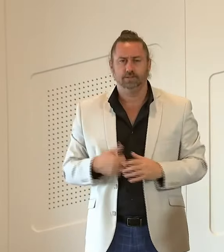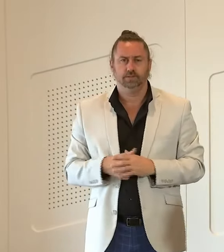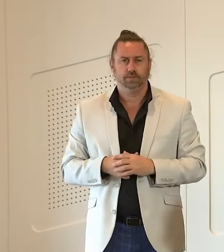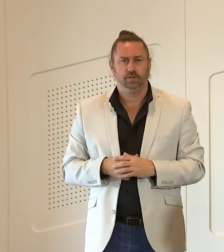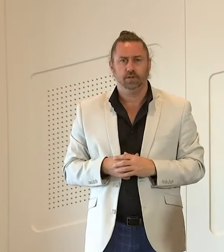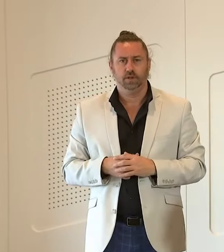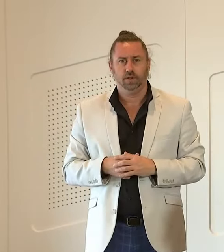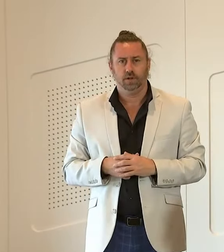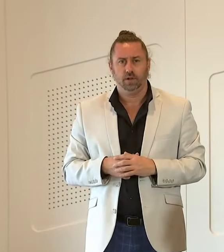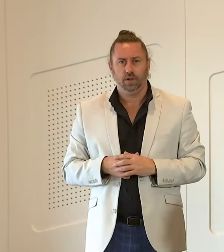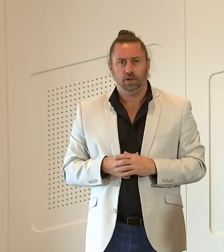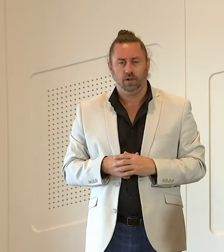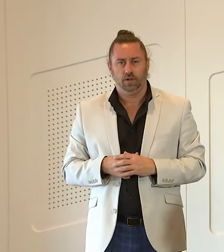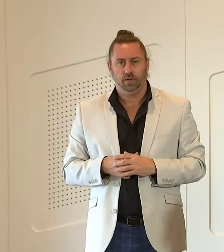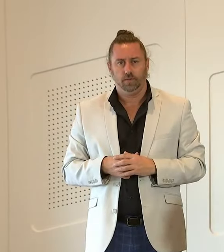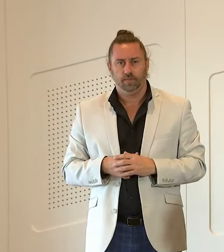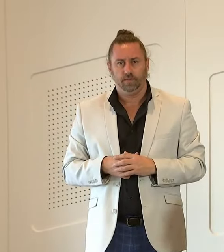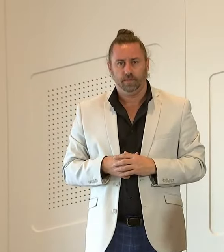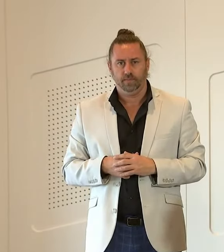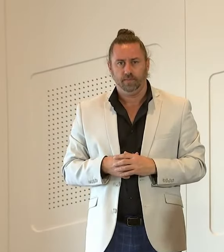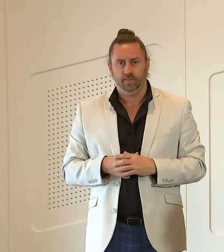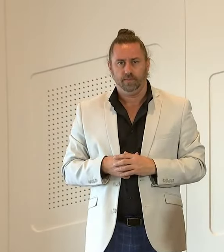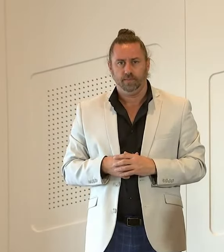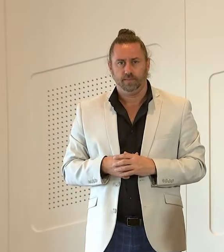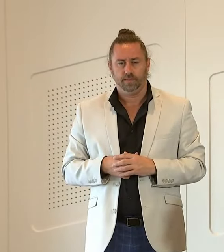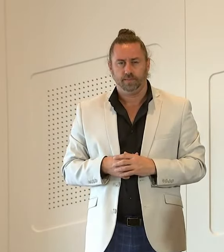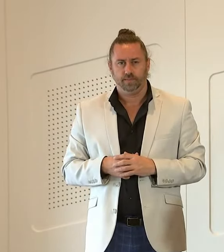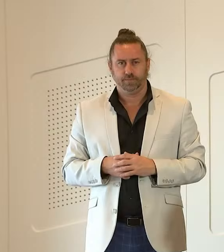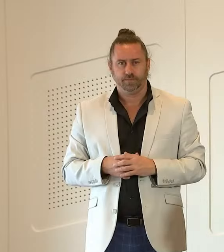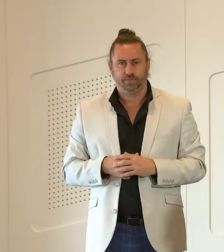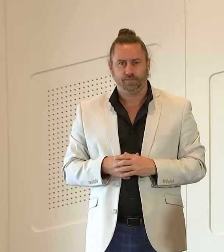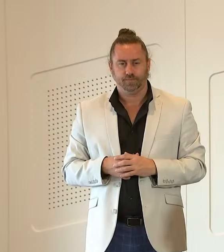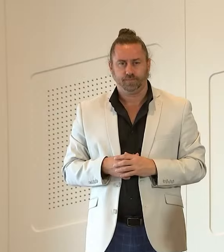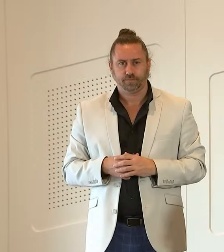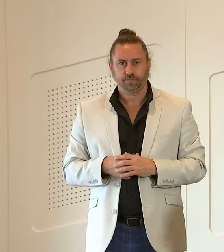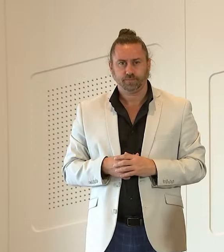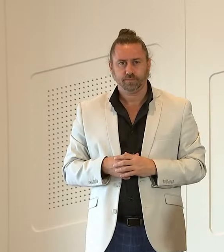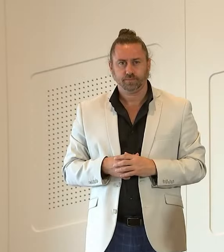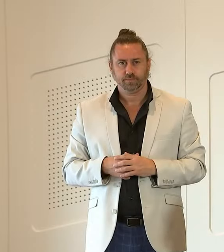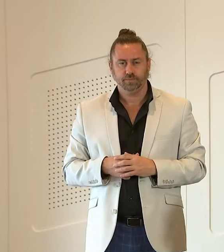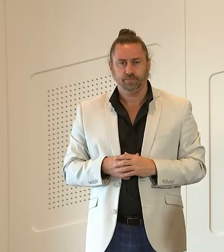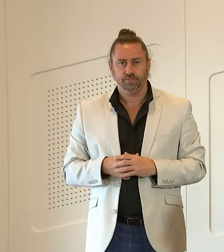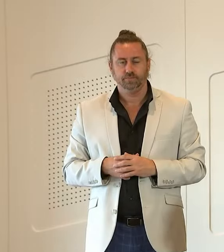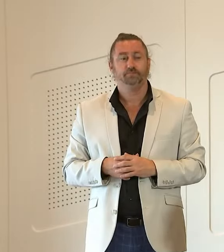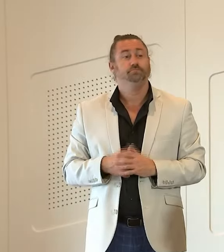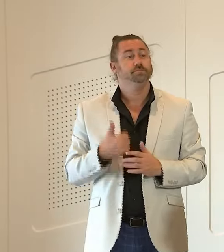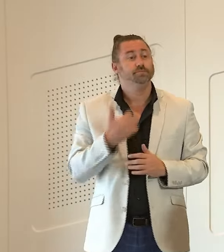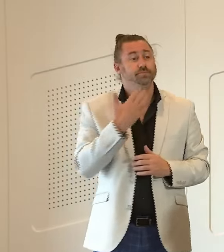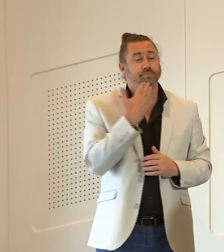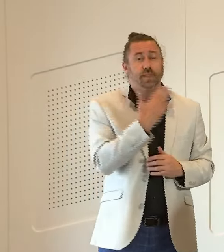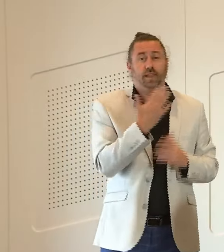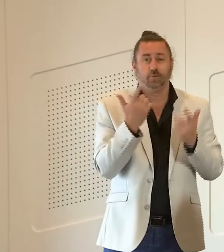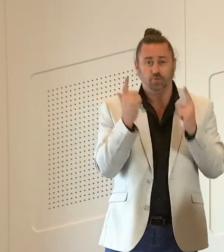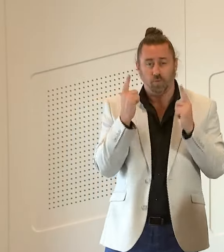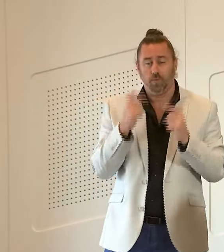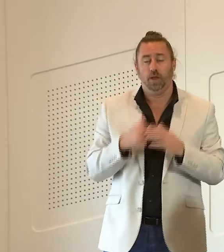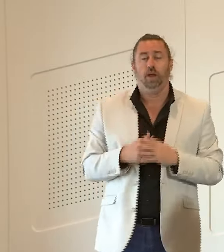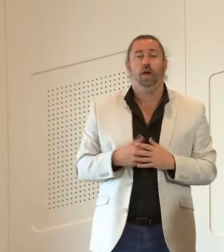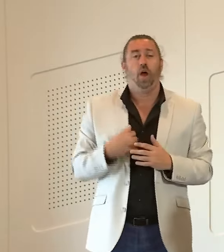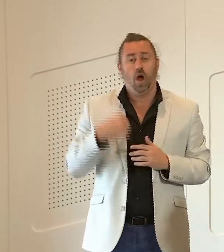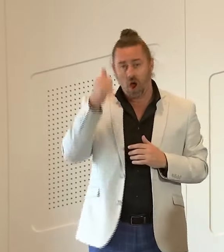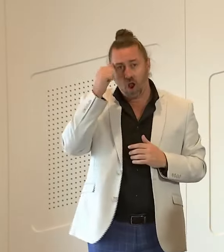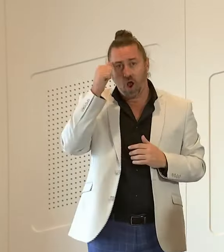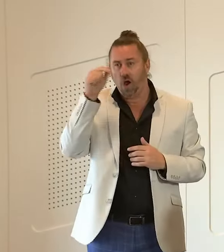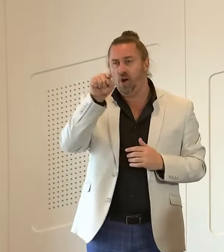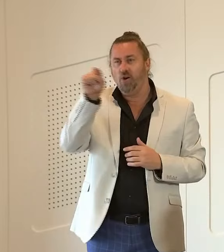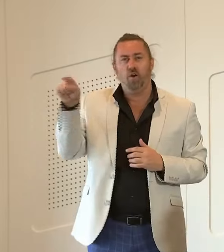thank you premier look i am aware of some